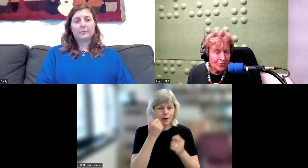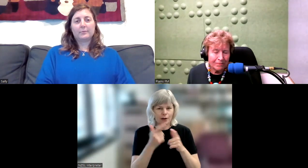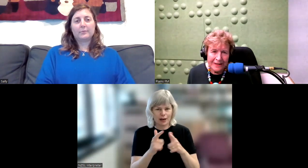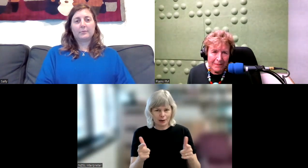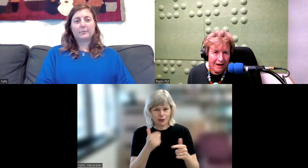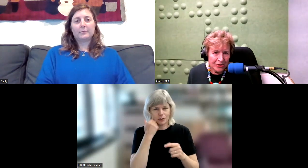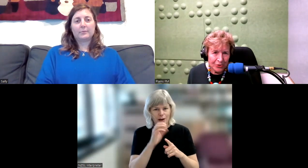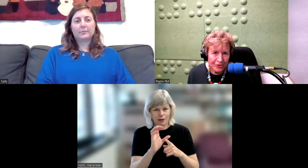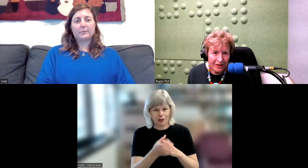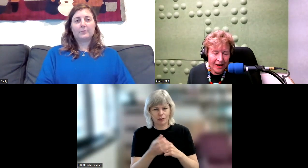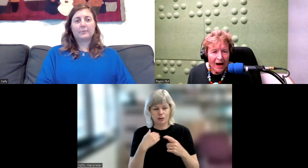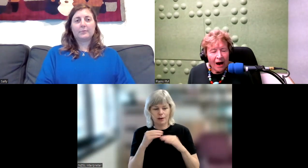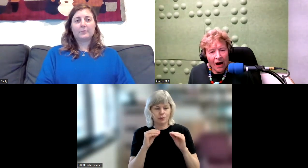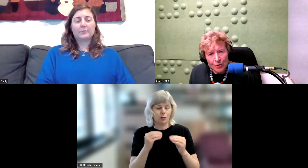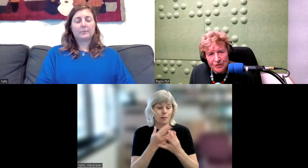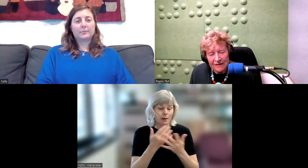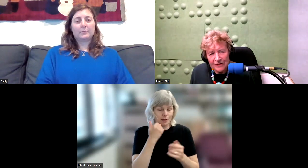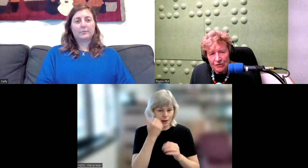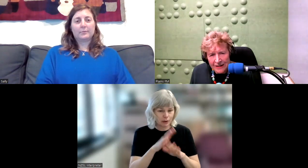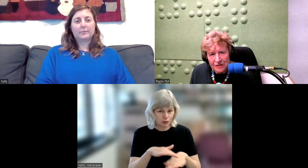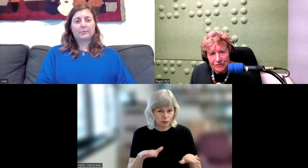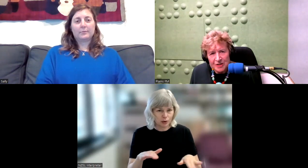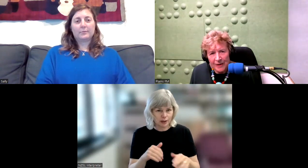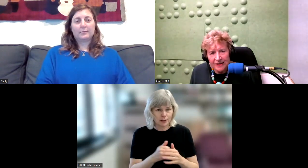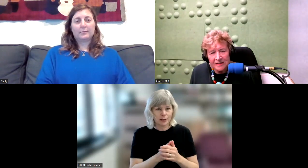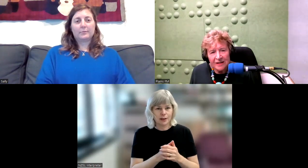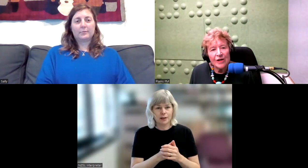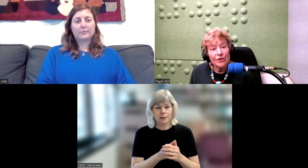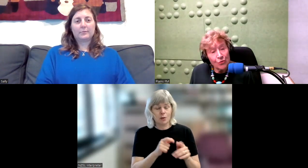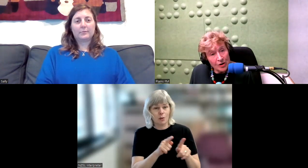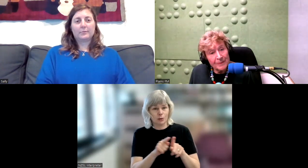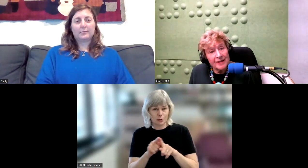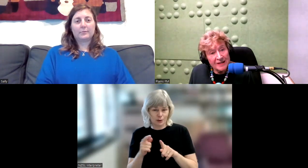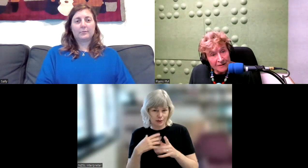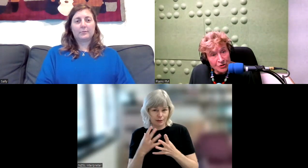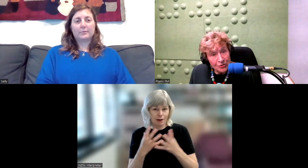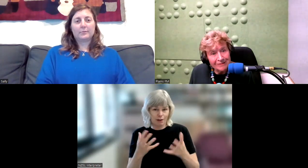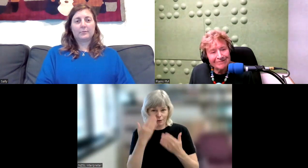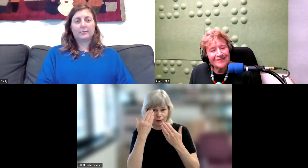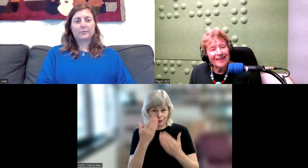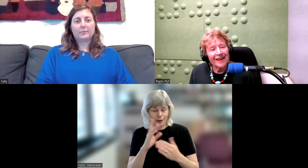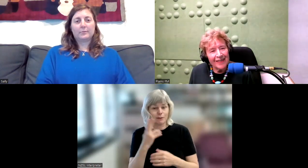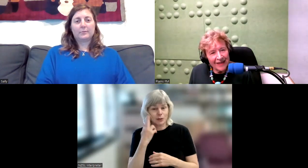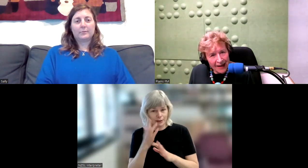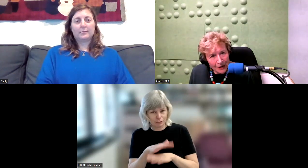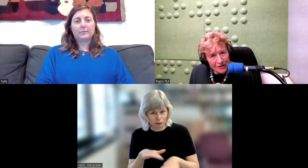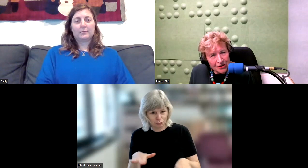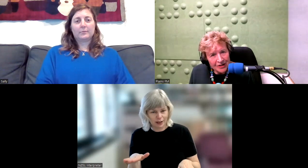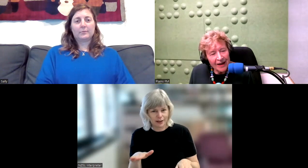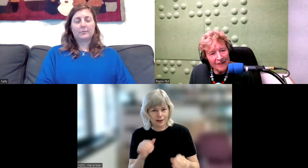I've taught many Maori children. I also have the greatest of respect for deaf children, their language and